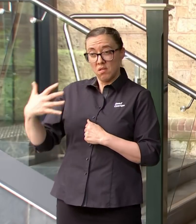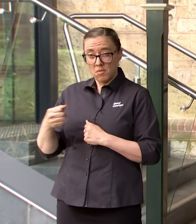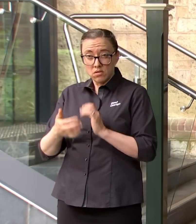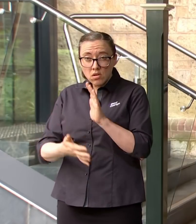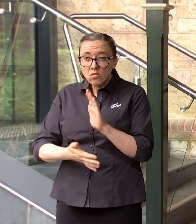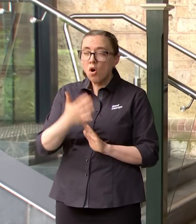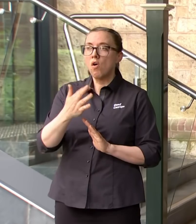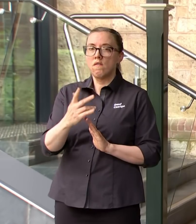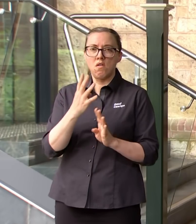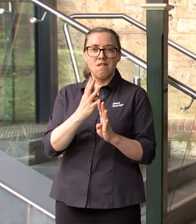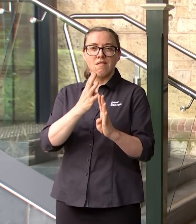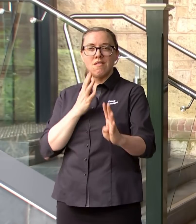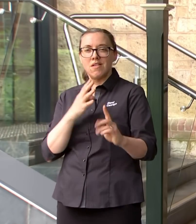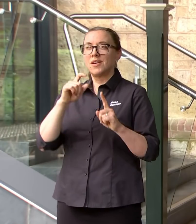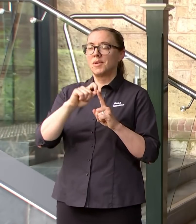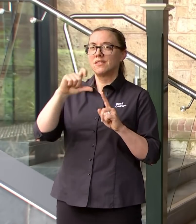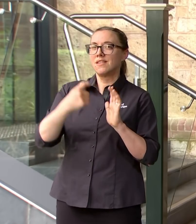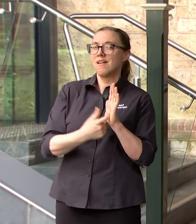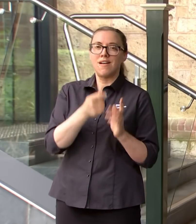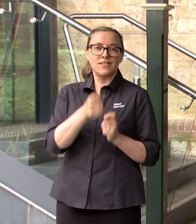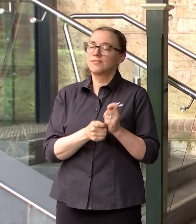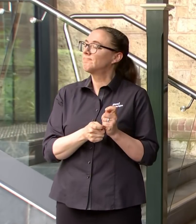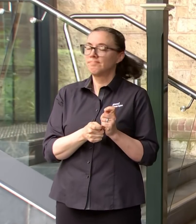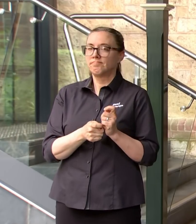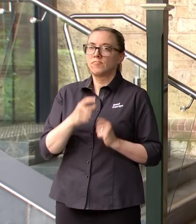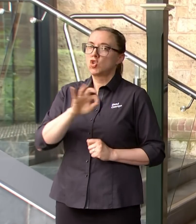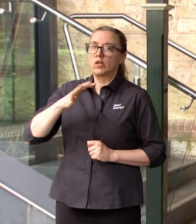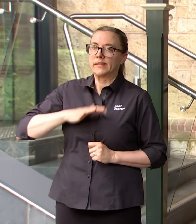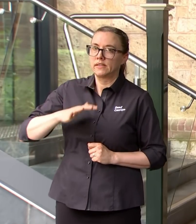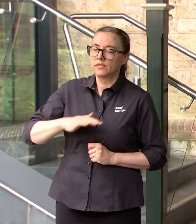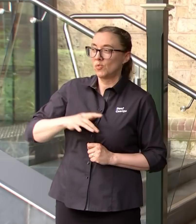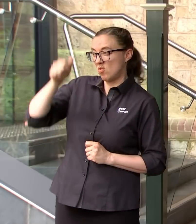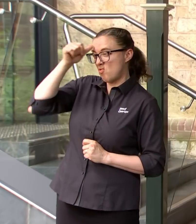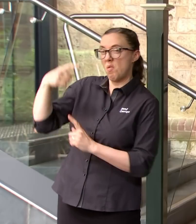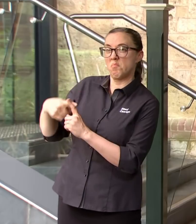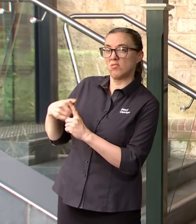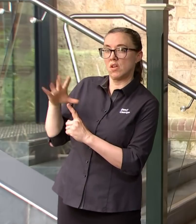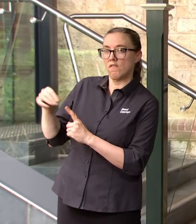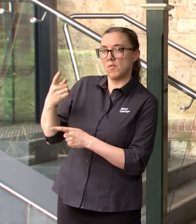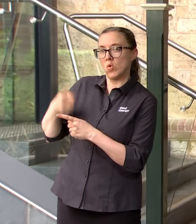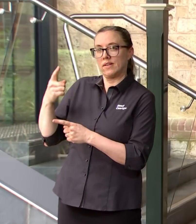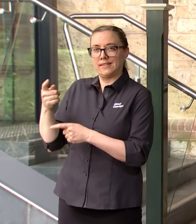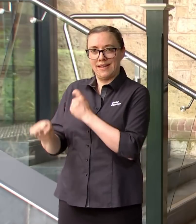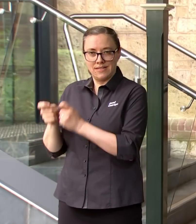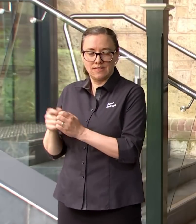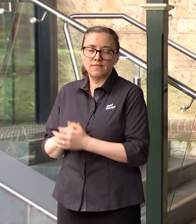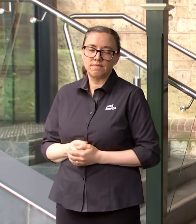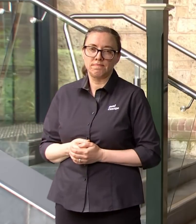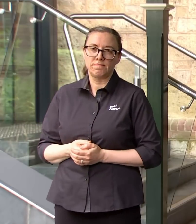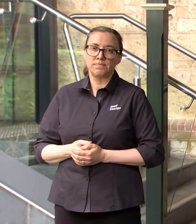have a further PCR test. We want to preserve the PCR testing capability for those people who have symptoms.